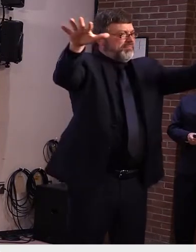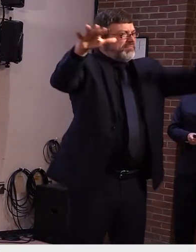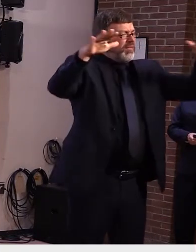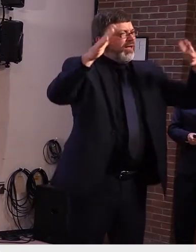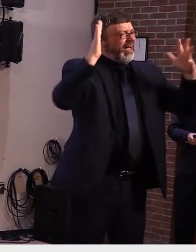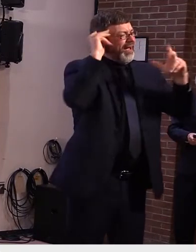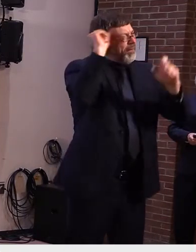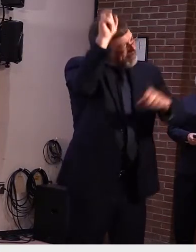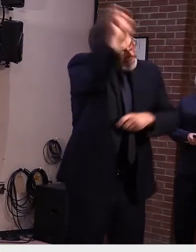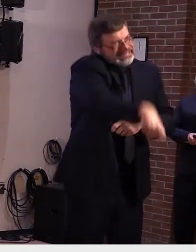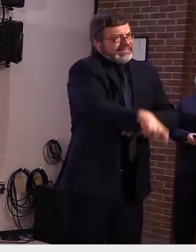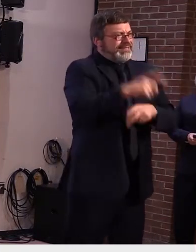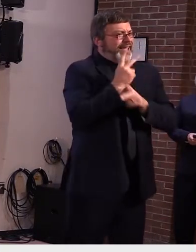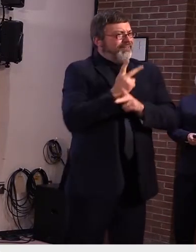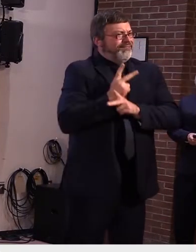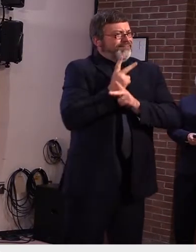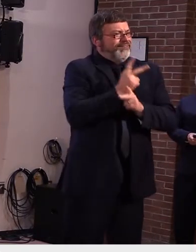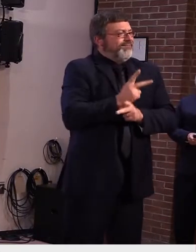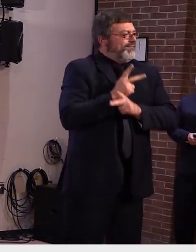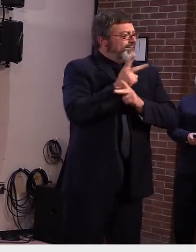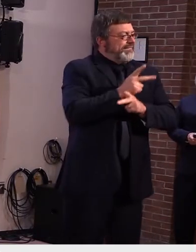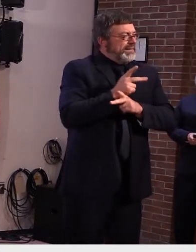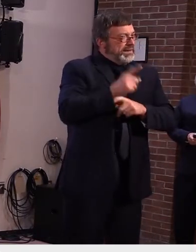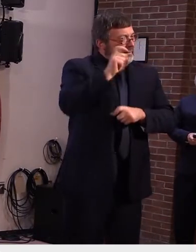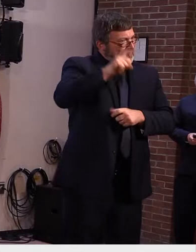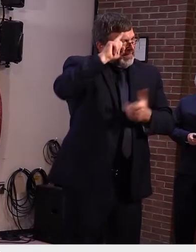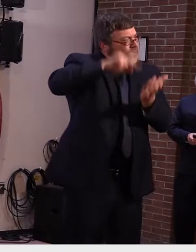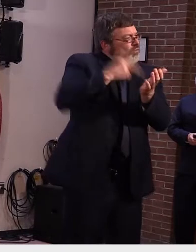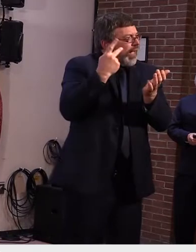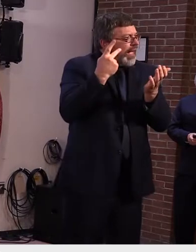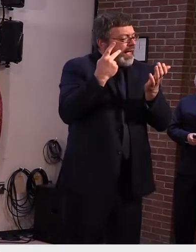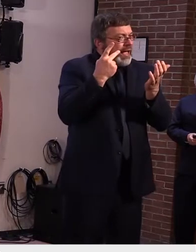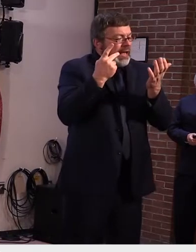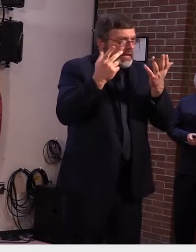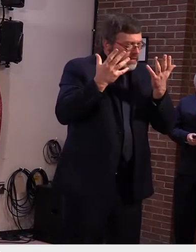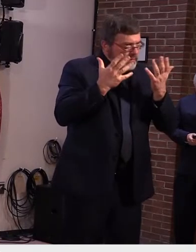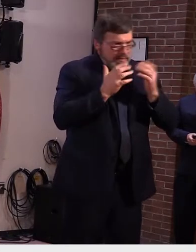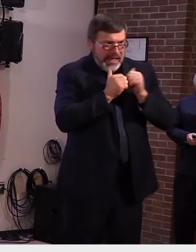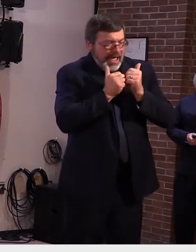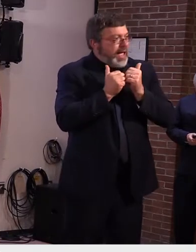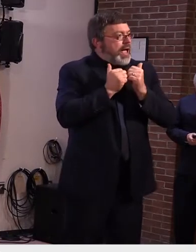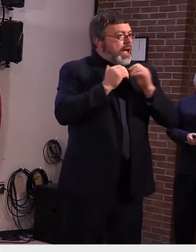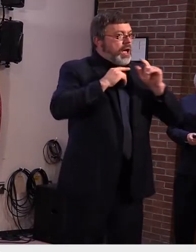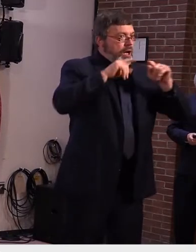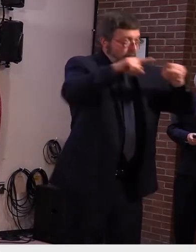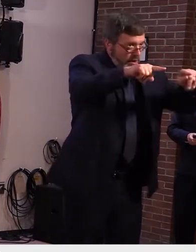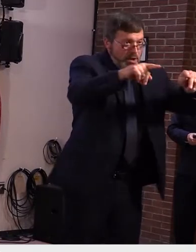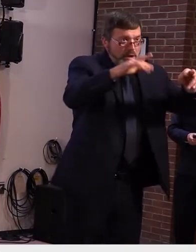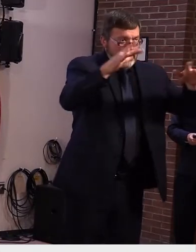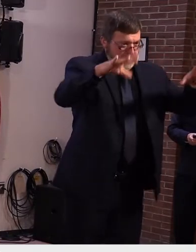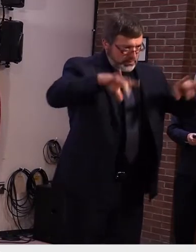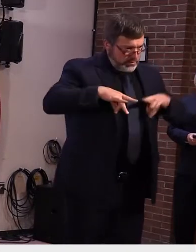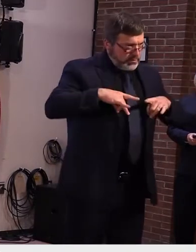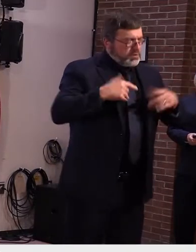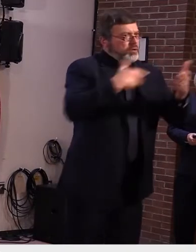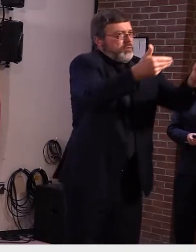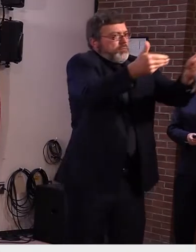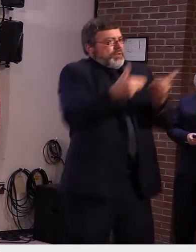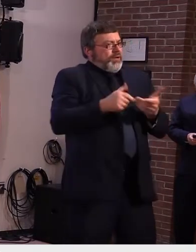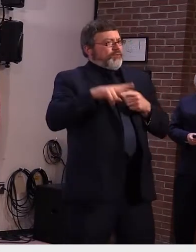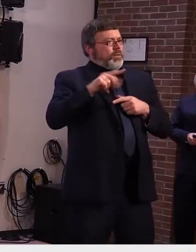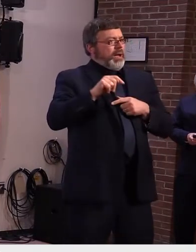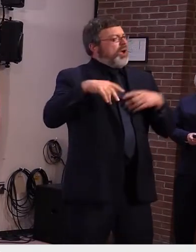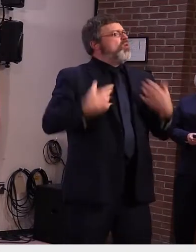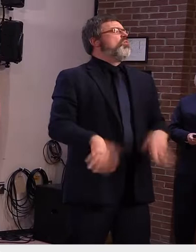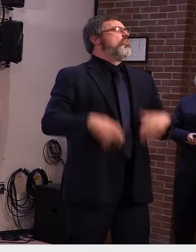age or their underlying health conditions. So it's probably important for all of us to carefully review our holiday travel plans in the